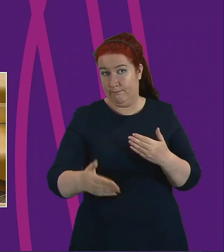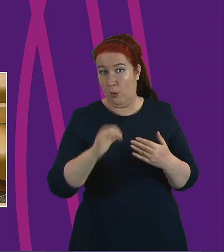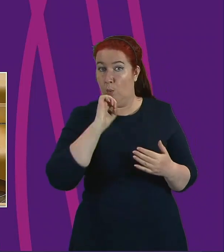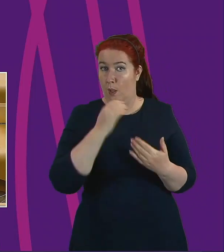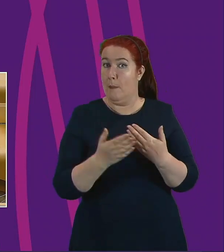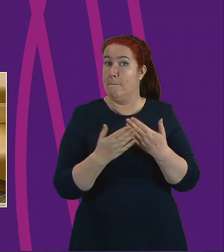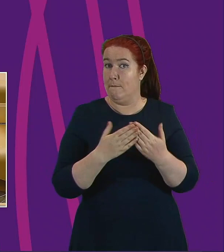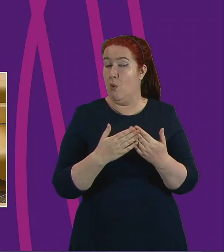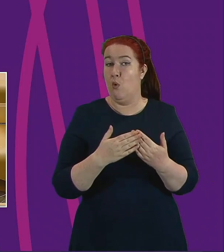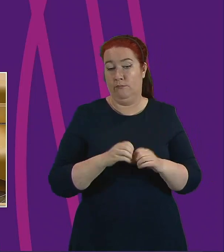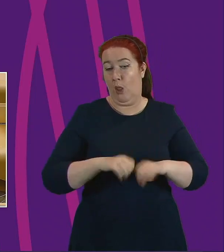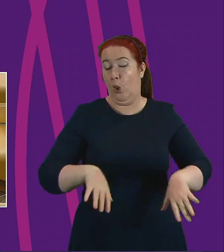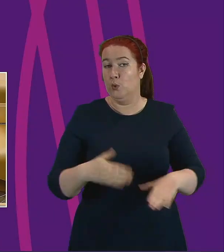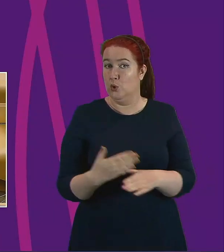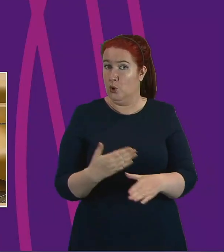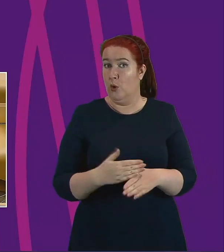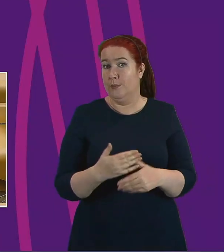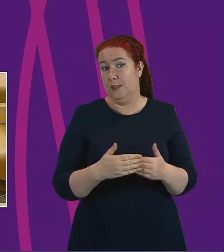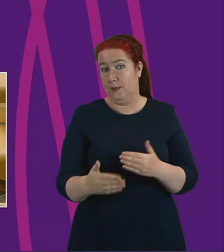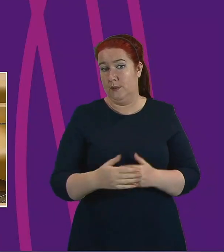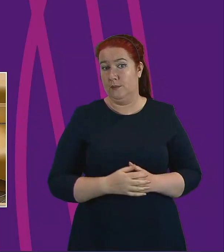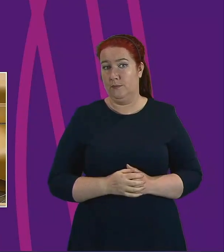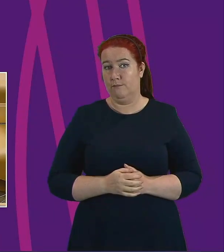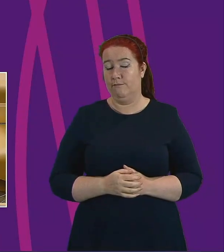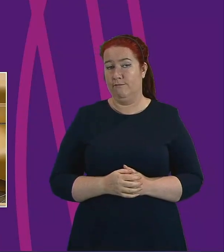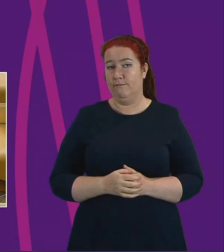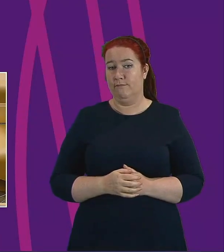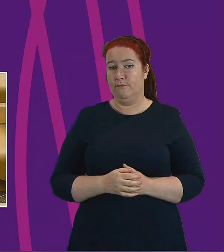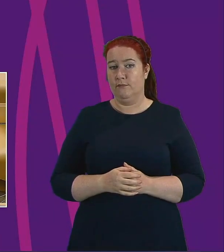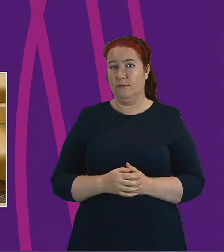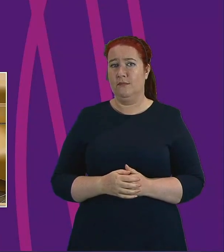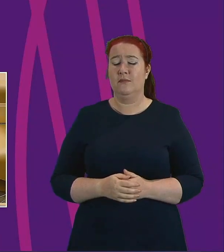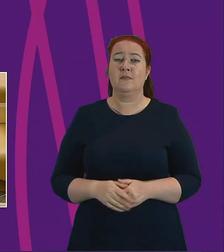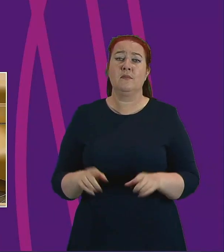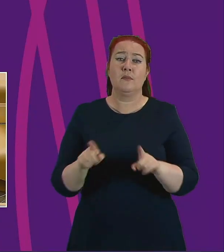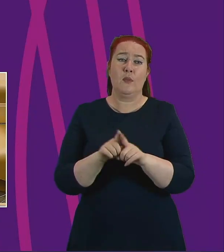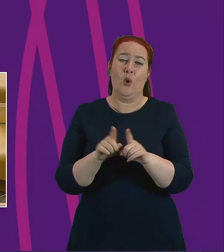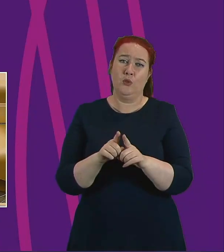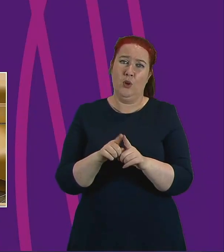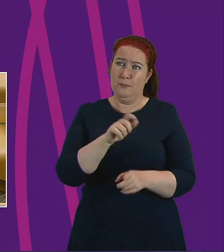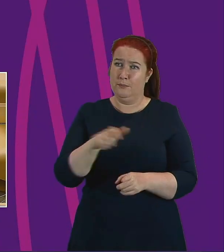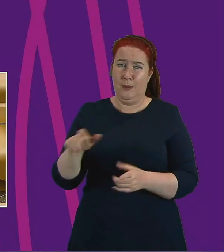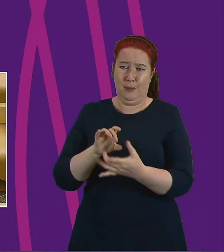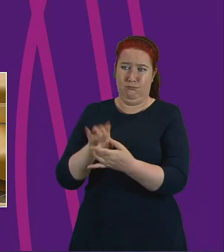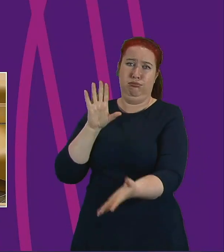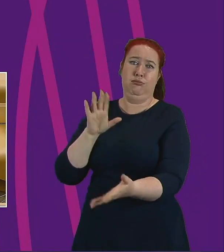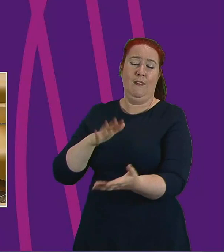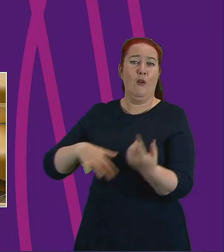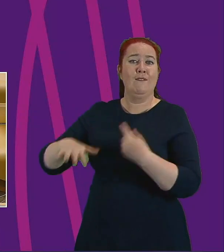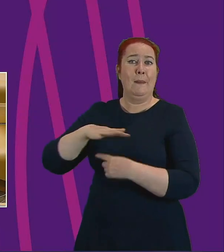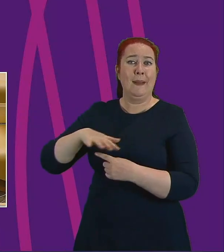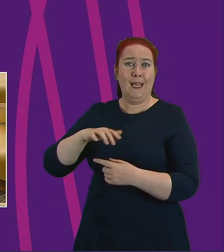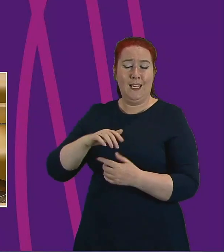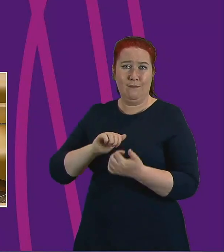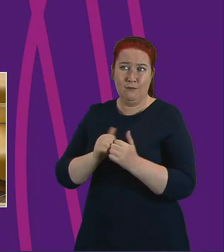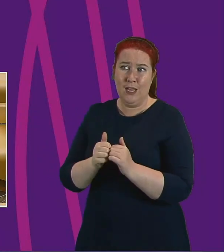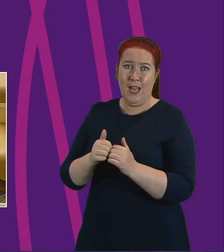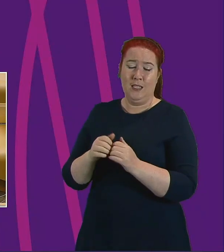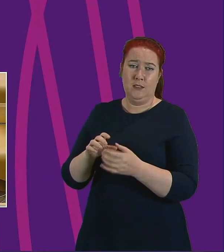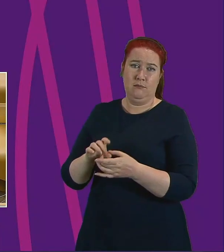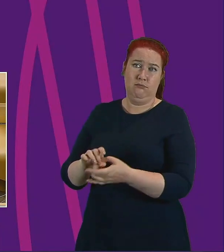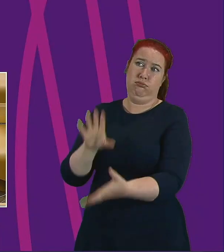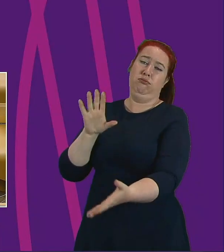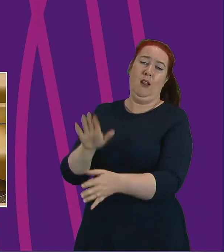through this situation. And cutting off entire populations from loved ones for such an extended period of time was very likely to be